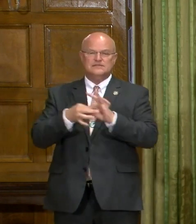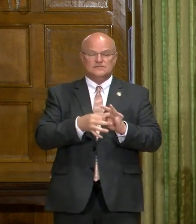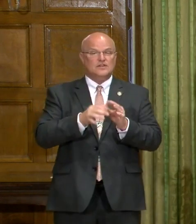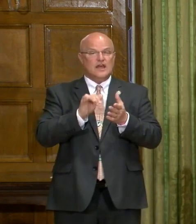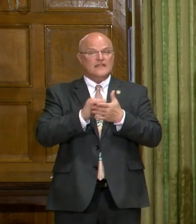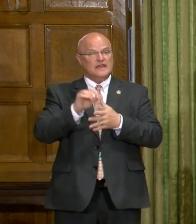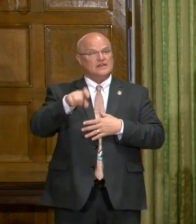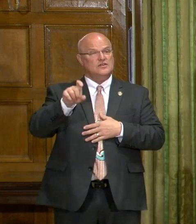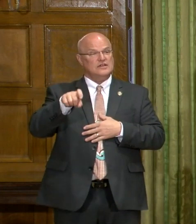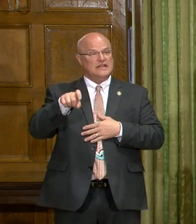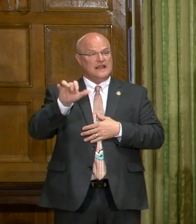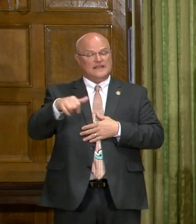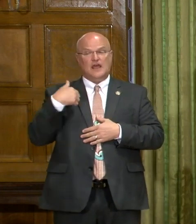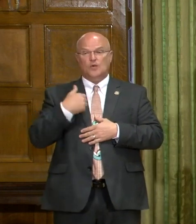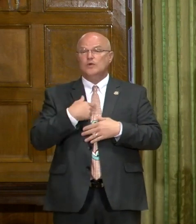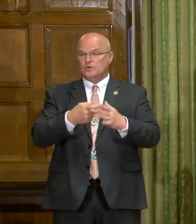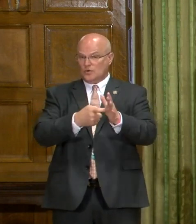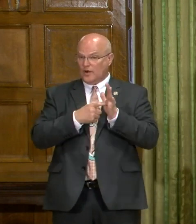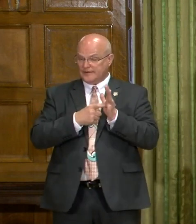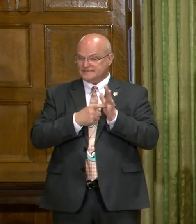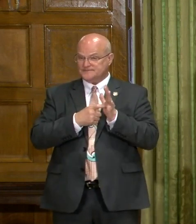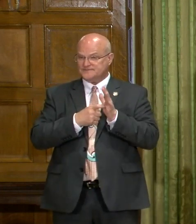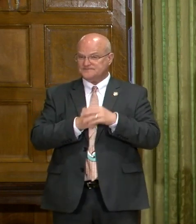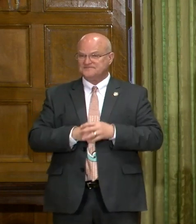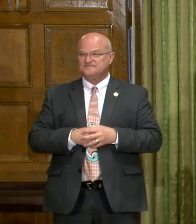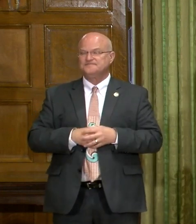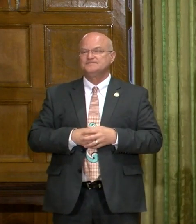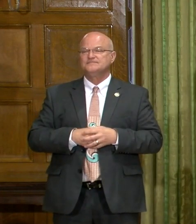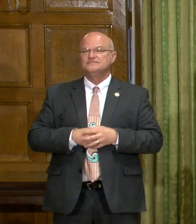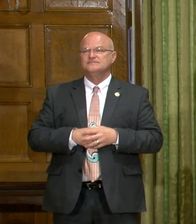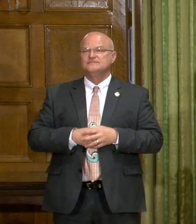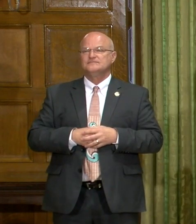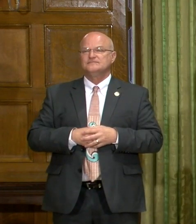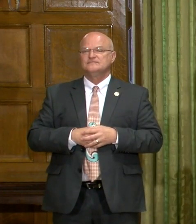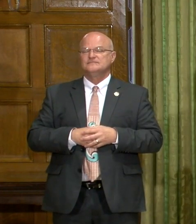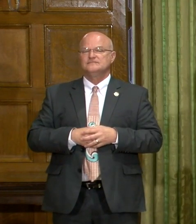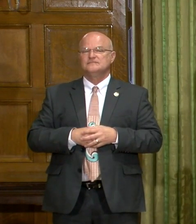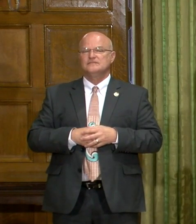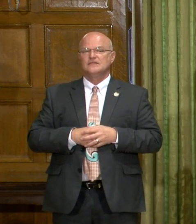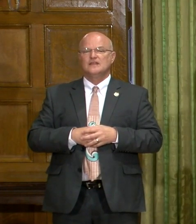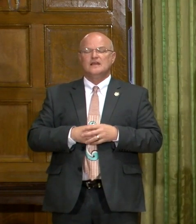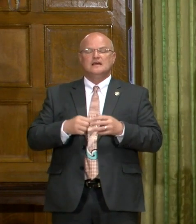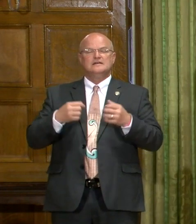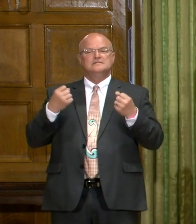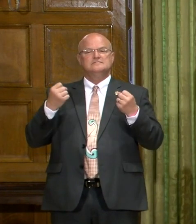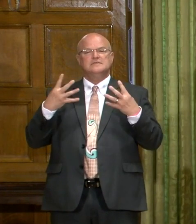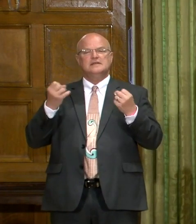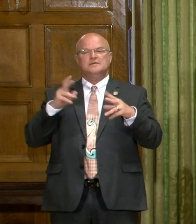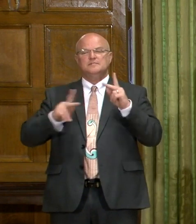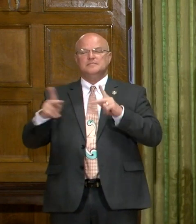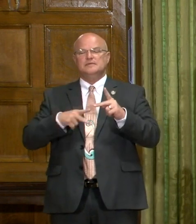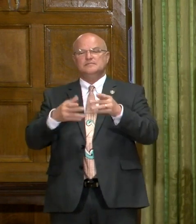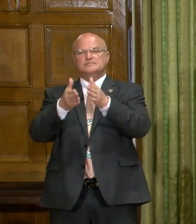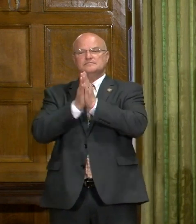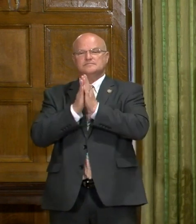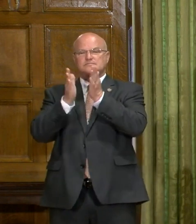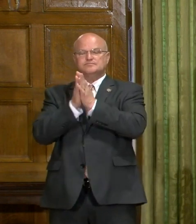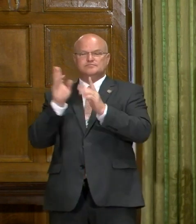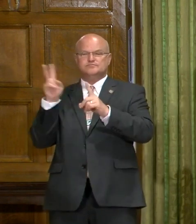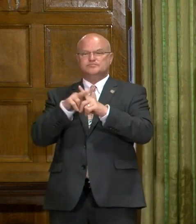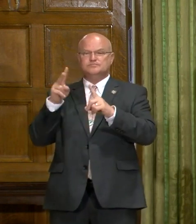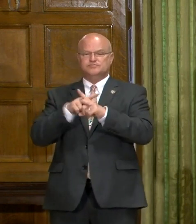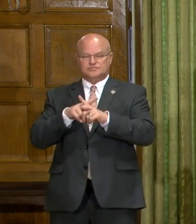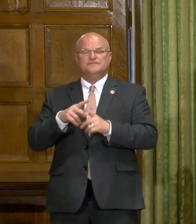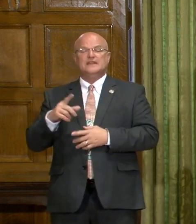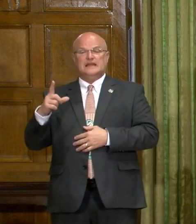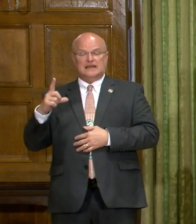are needed and that we are requiring. Because of the overwhelming demand for this, the